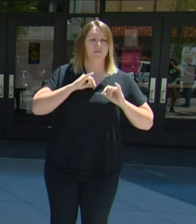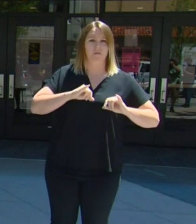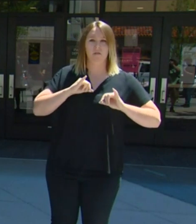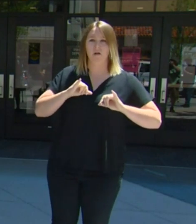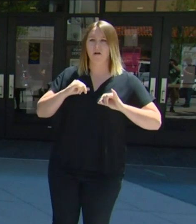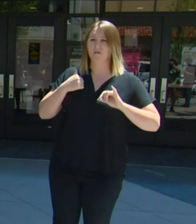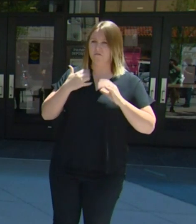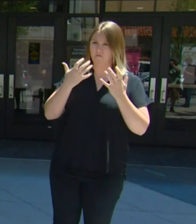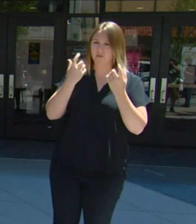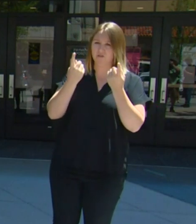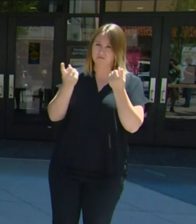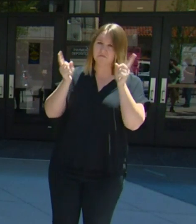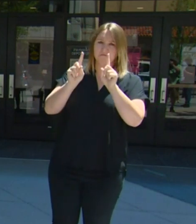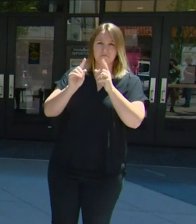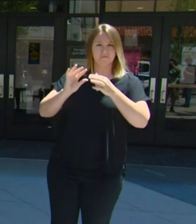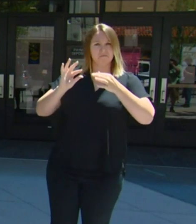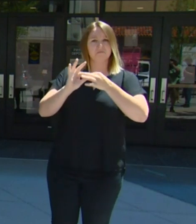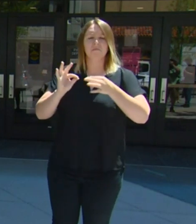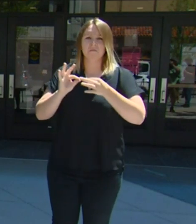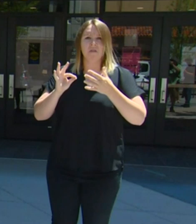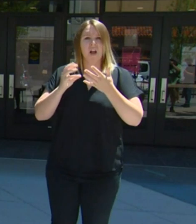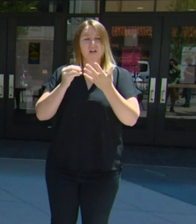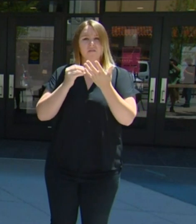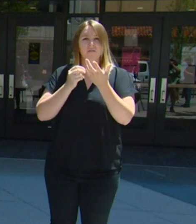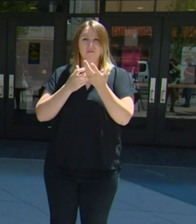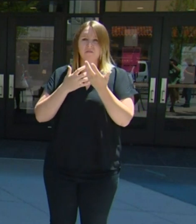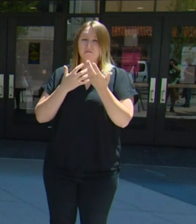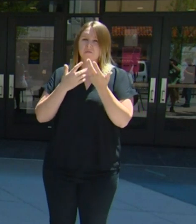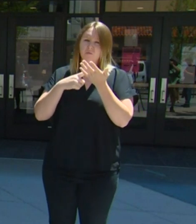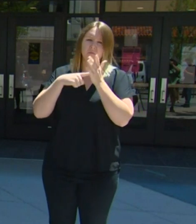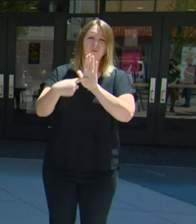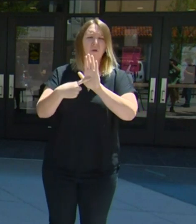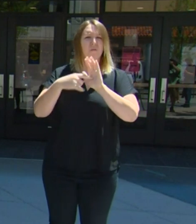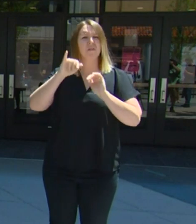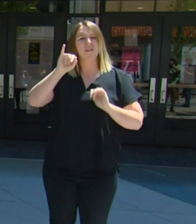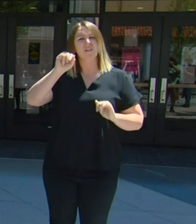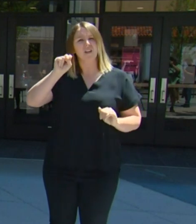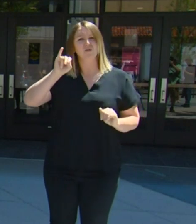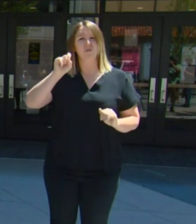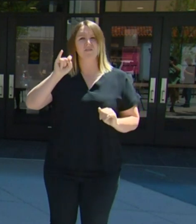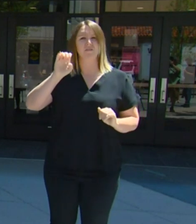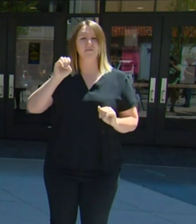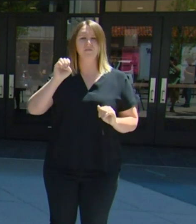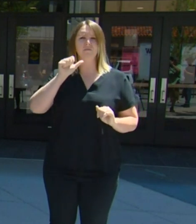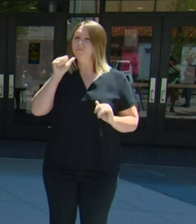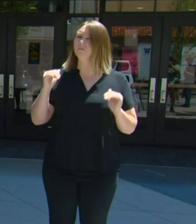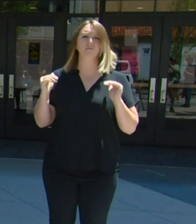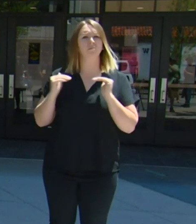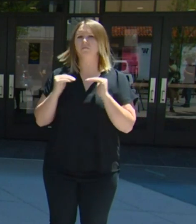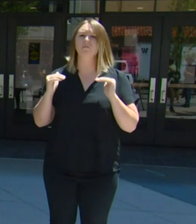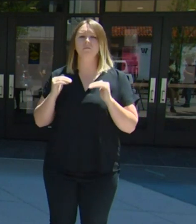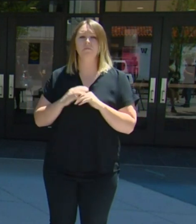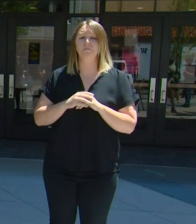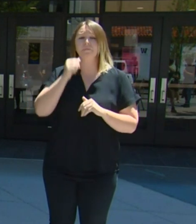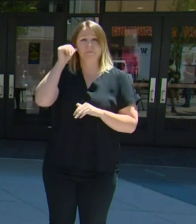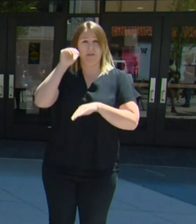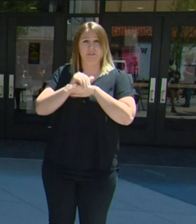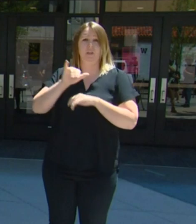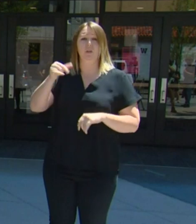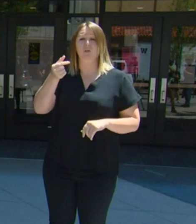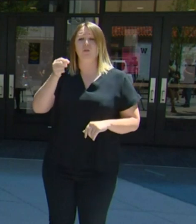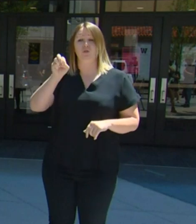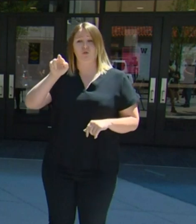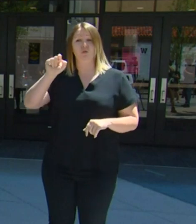to speak to the injustice that they've experienced themselves. Last night George Floyd's family issued a statement